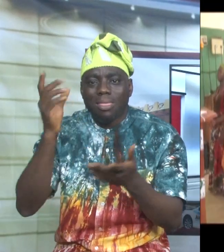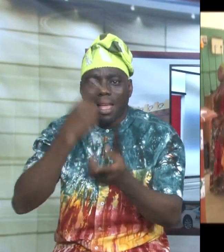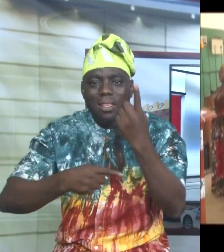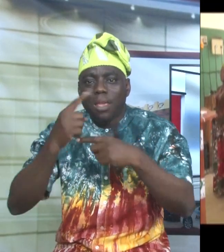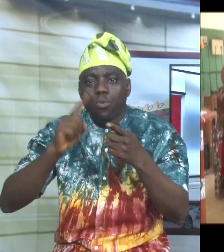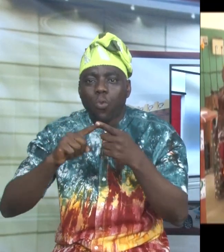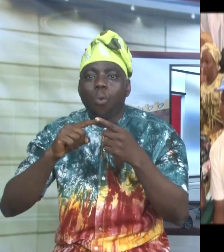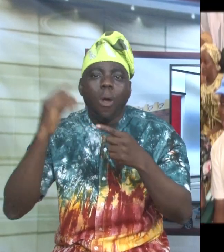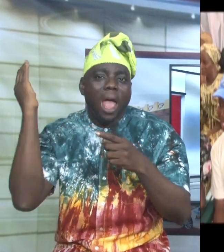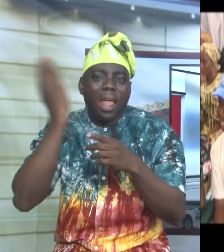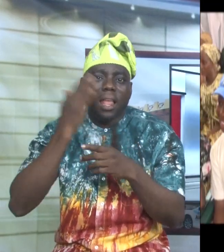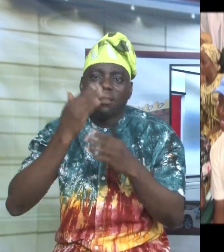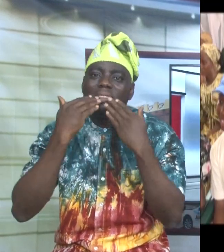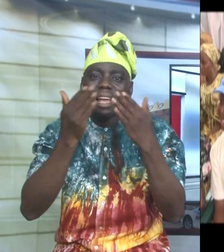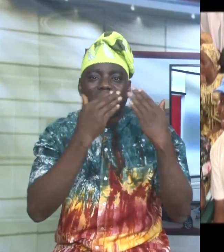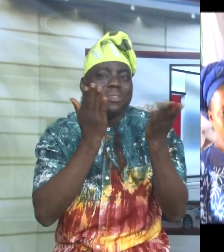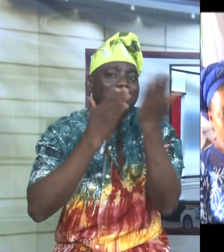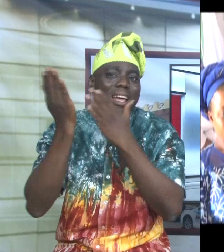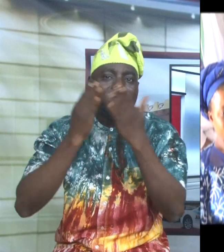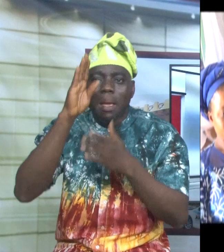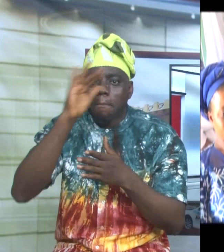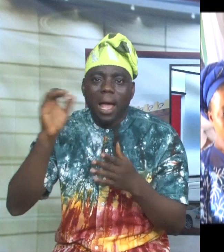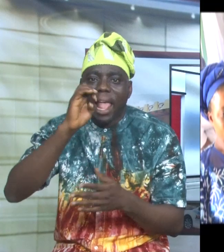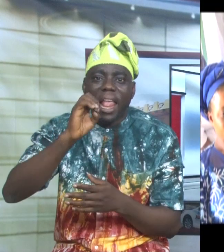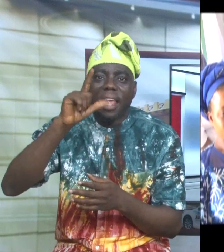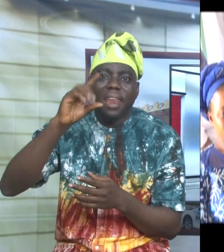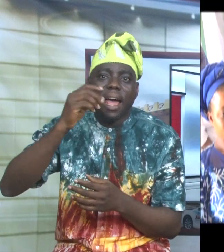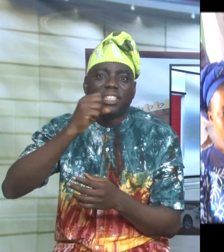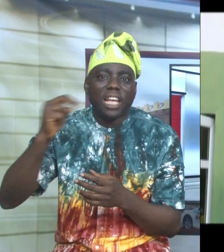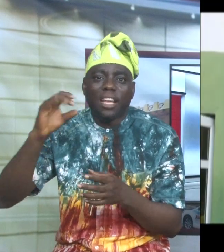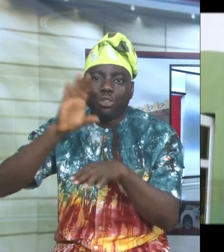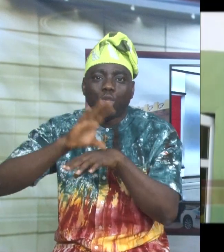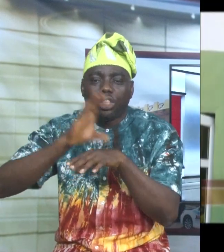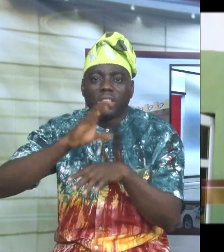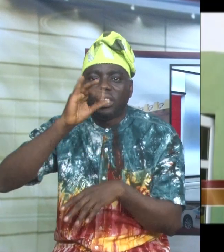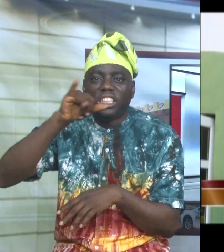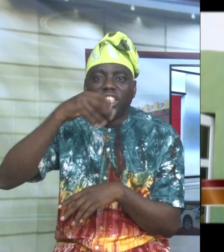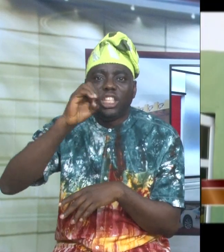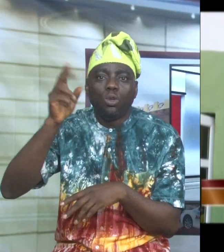at the annual Thanksgiving service by El Shaddai Church, Ijeon Chitun, Abeokuta, Ogun State.